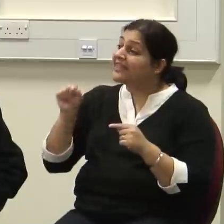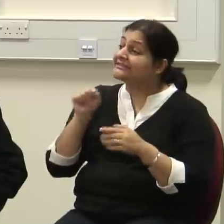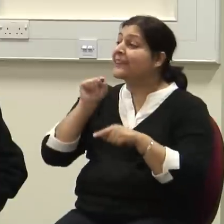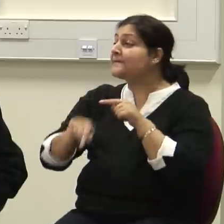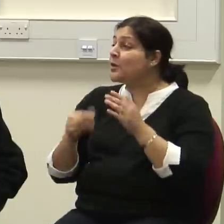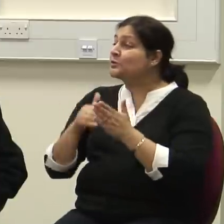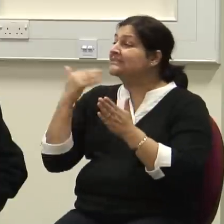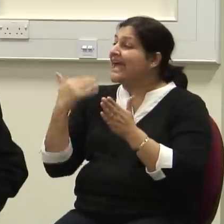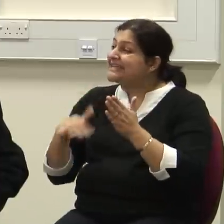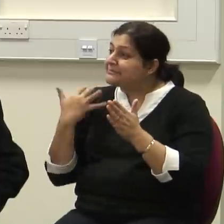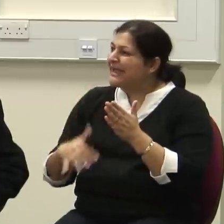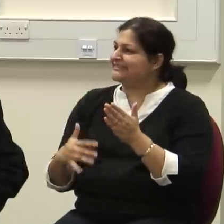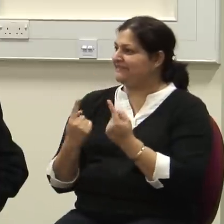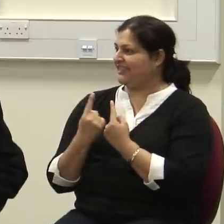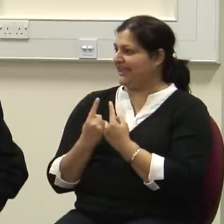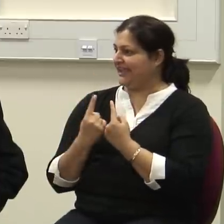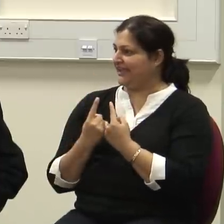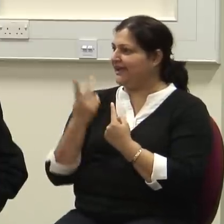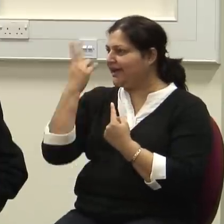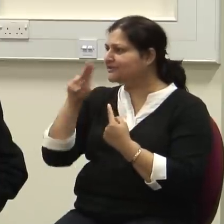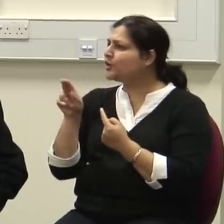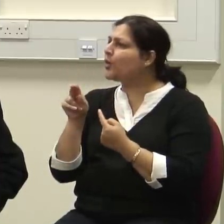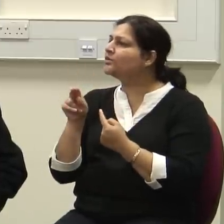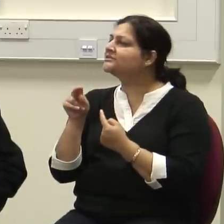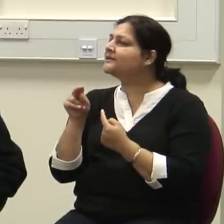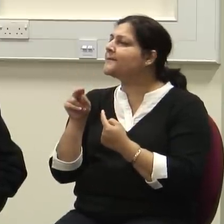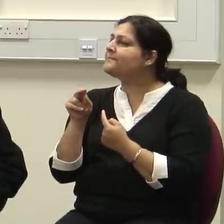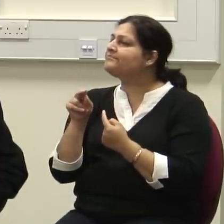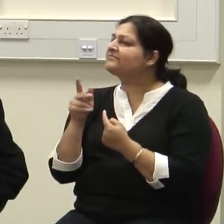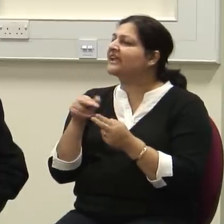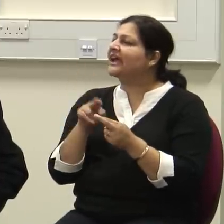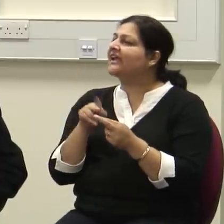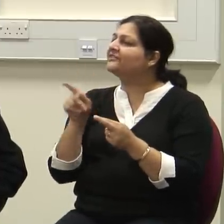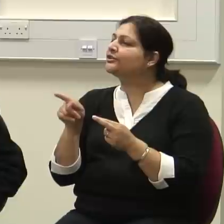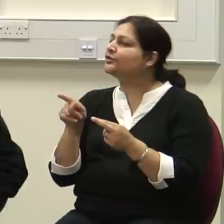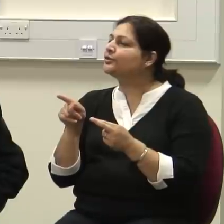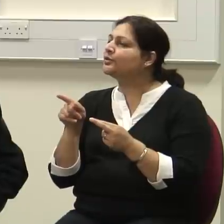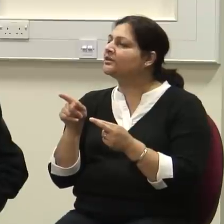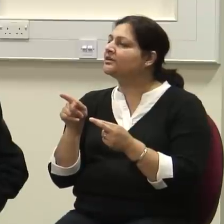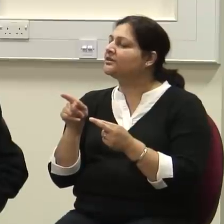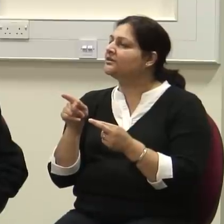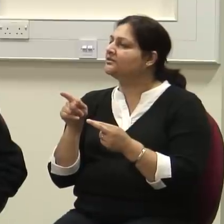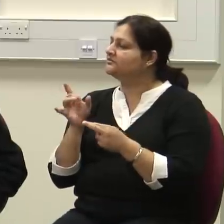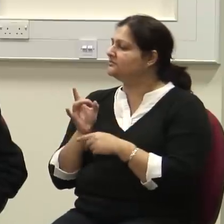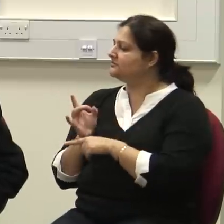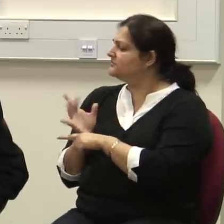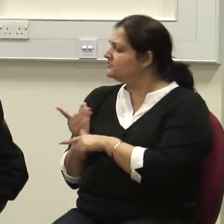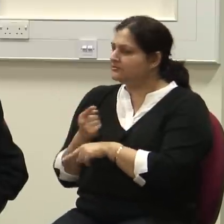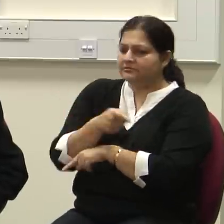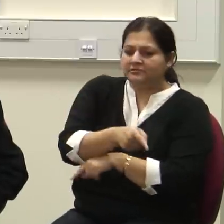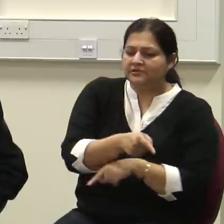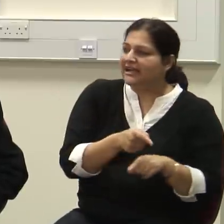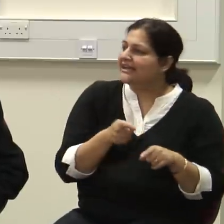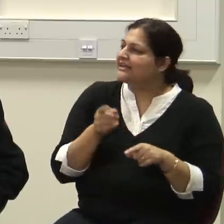why it's called golden handcuffs, when to sell out to an organization, when to sell out to Scientology, or to psychiatry, or to medicine.